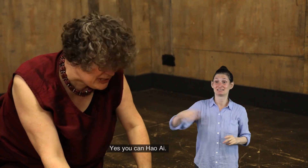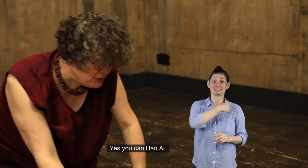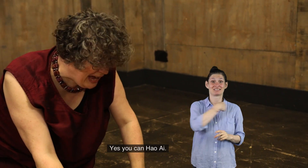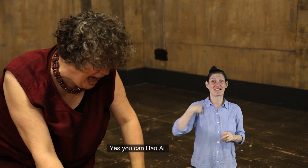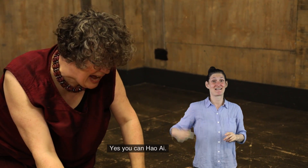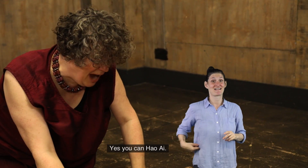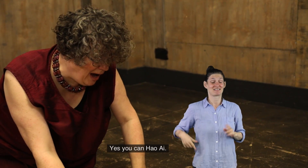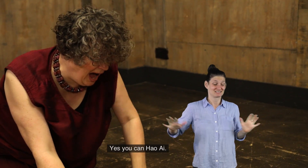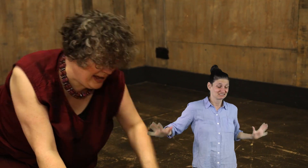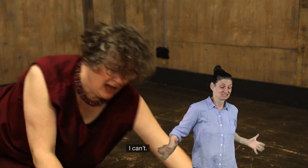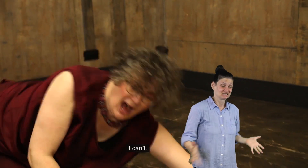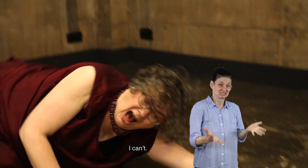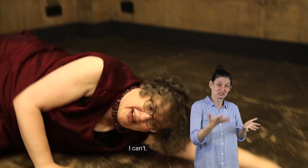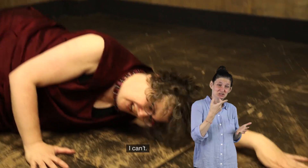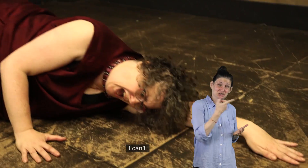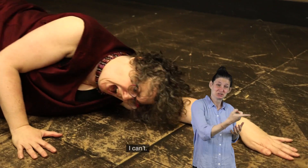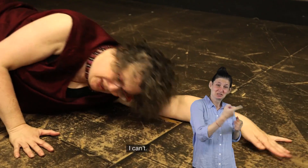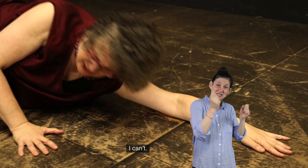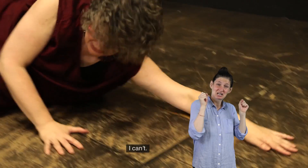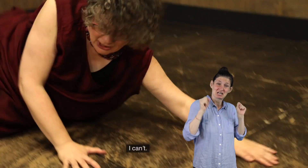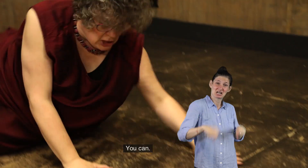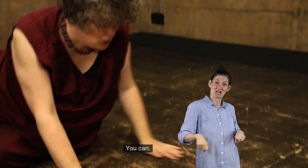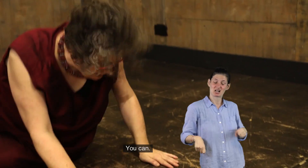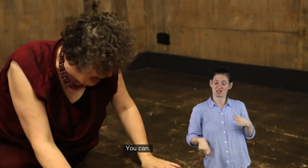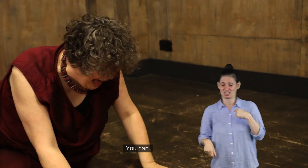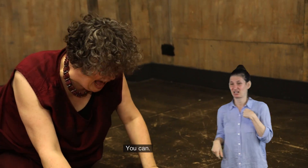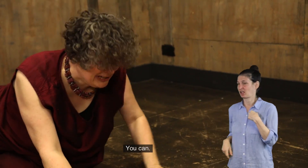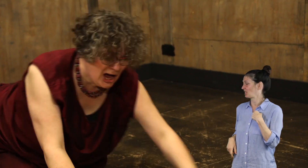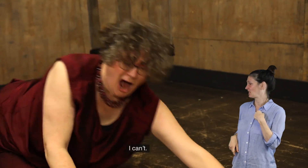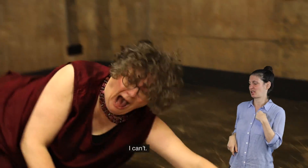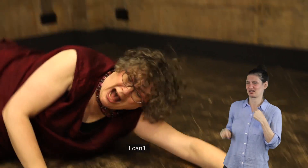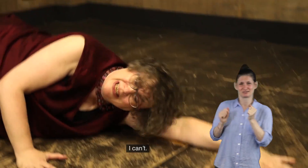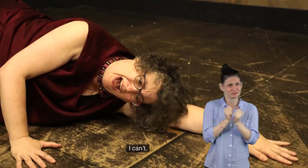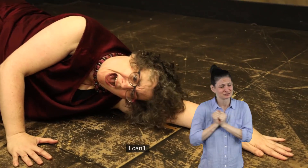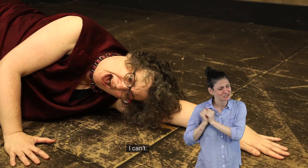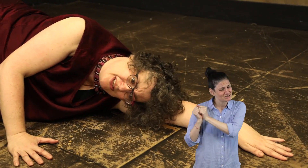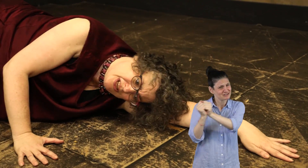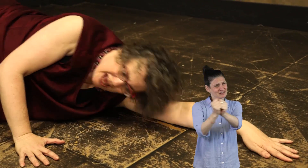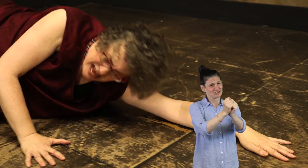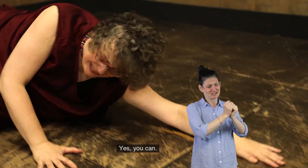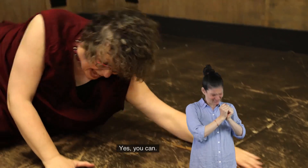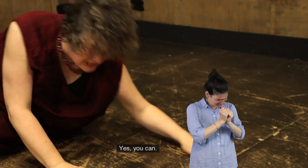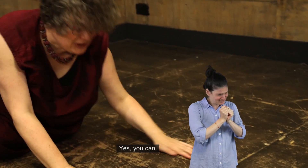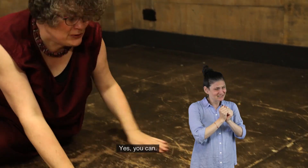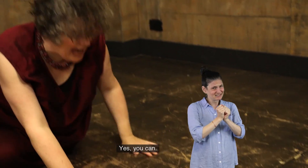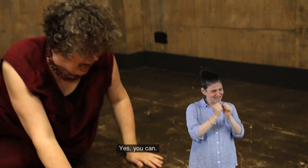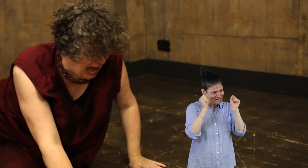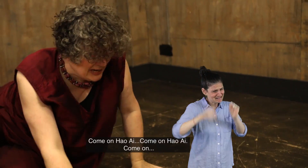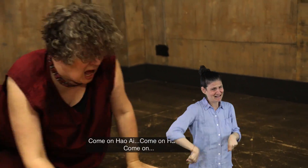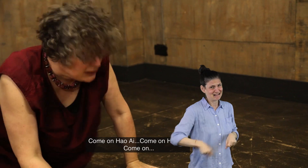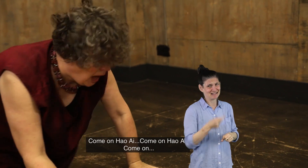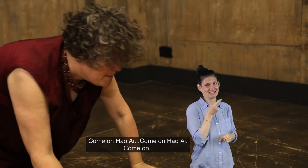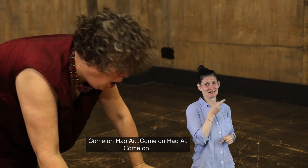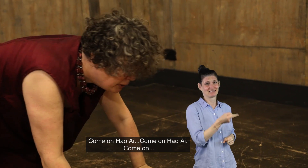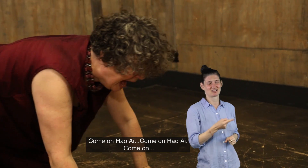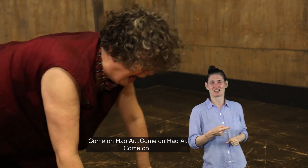Yes, you can, How I. I can't. You can. I can't. Yes, you can.